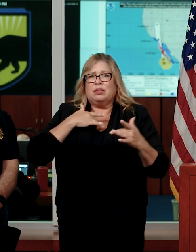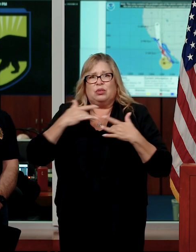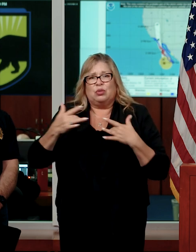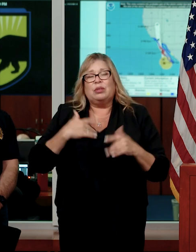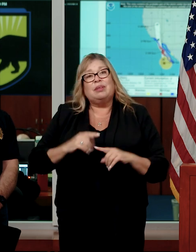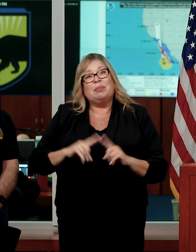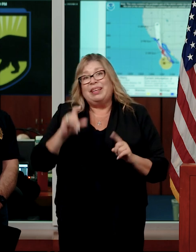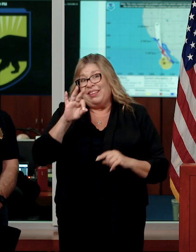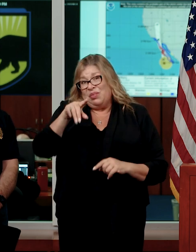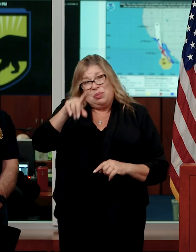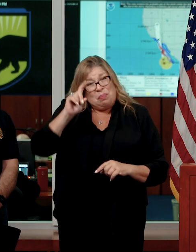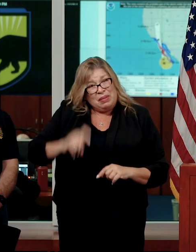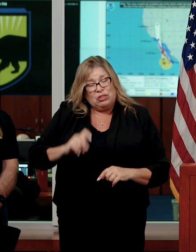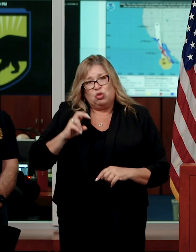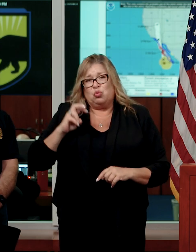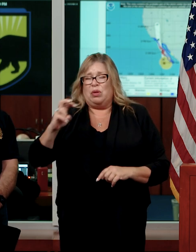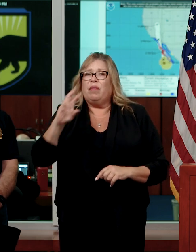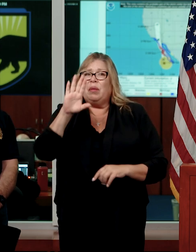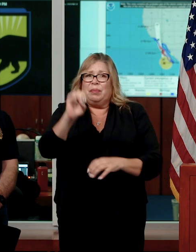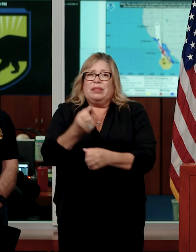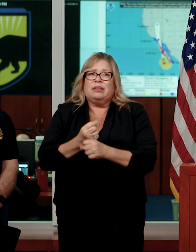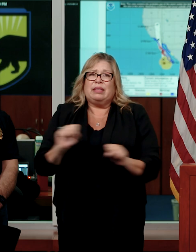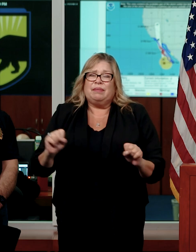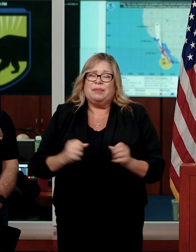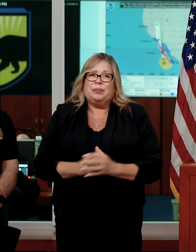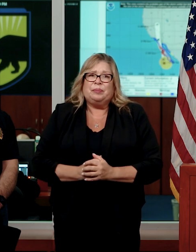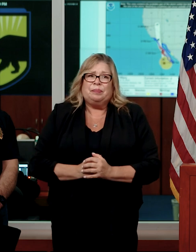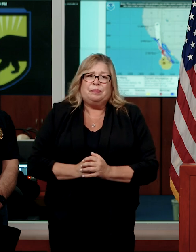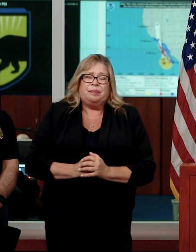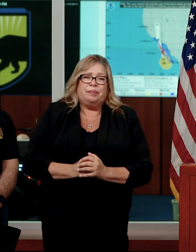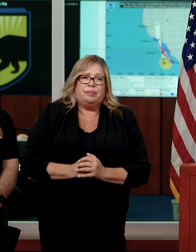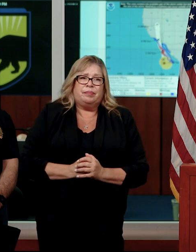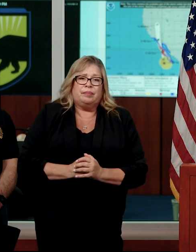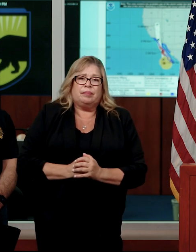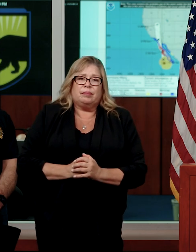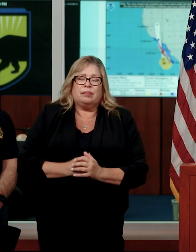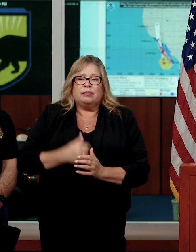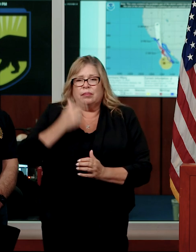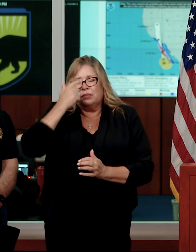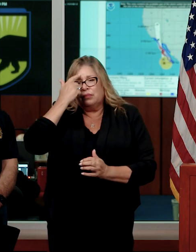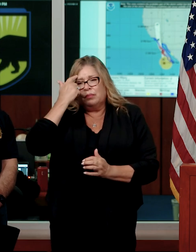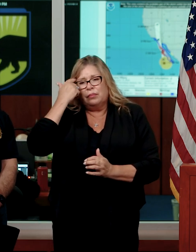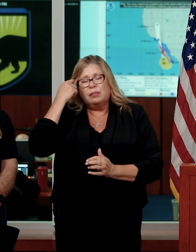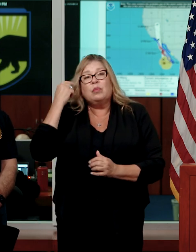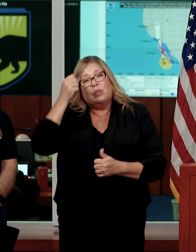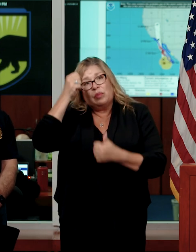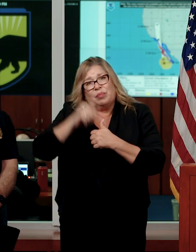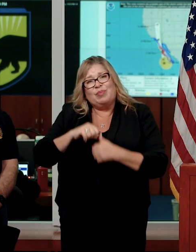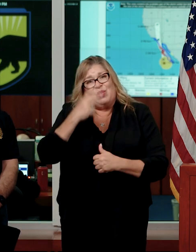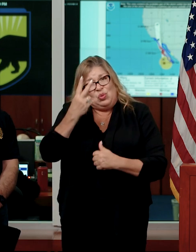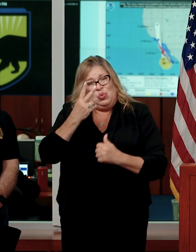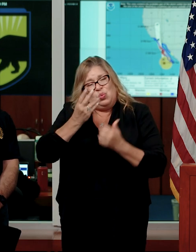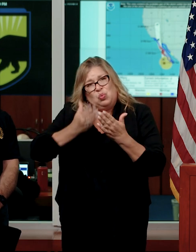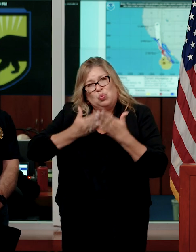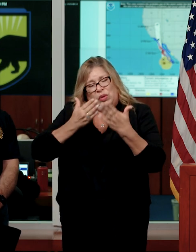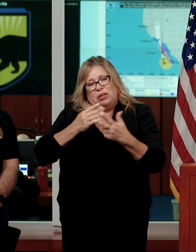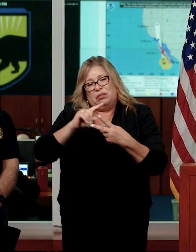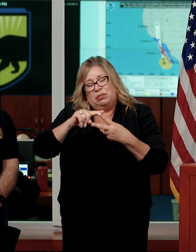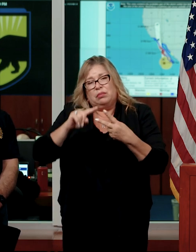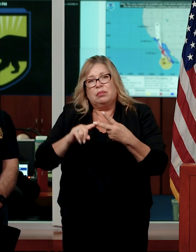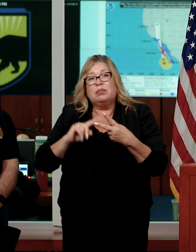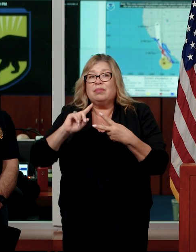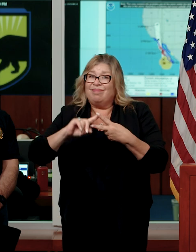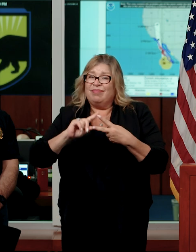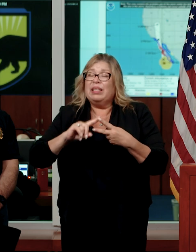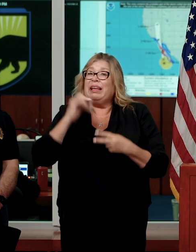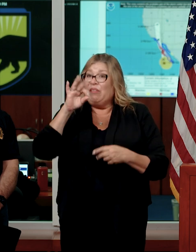But if you need to travel, please do so safely. And remember two points of recommendation that I'd like to leave with you. First of all, leave